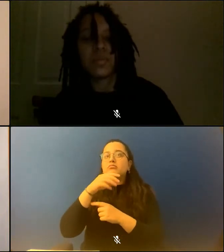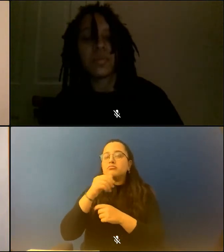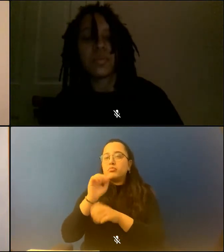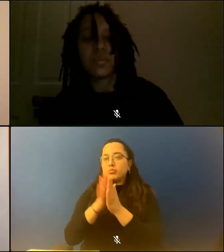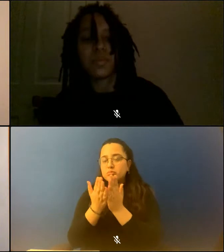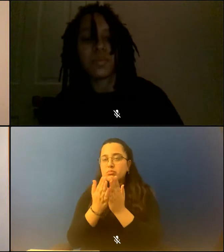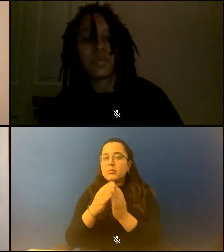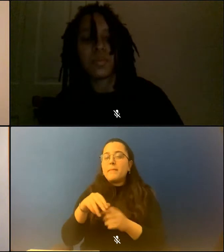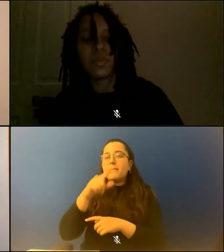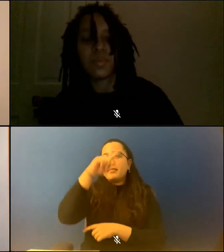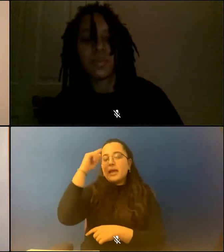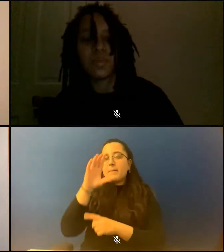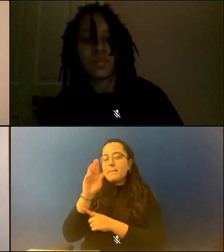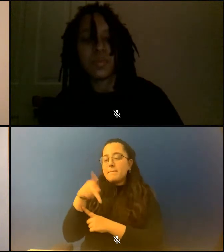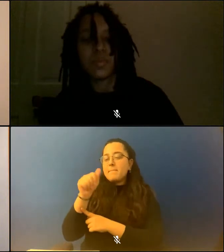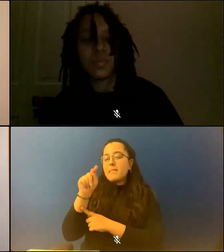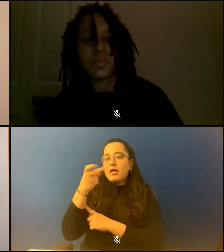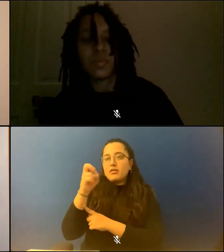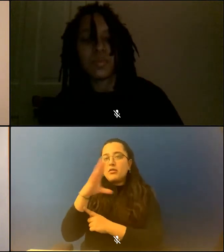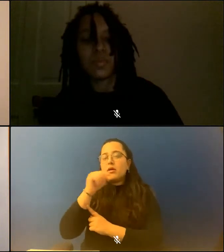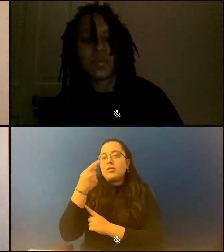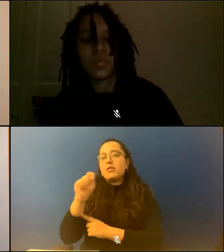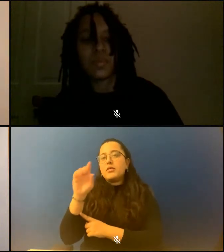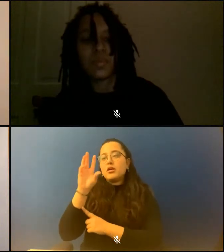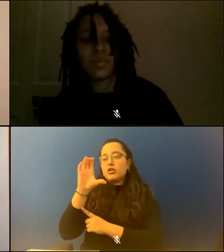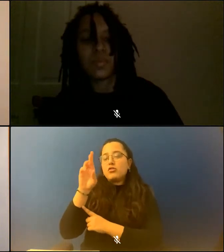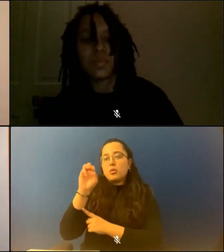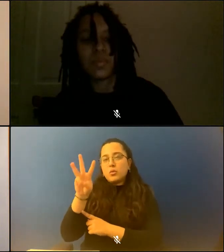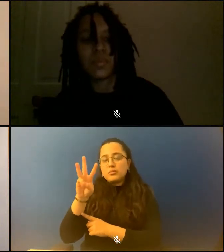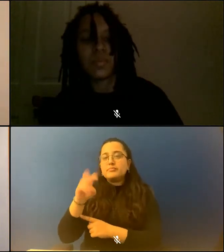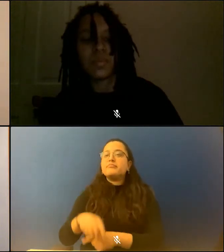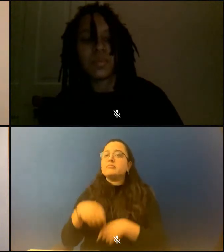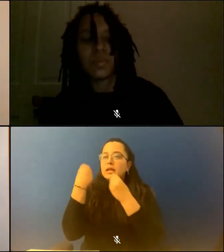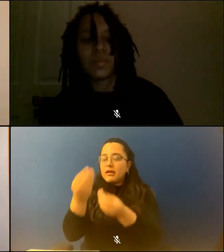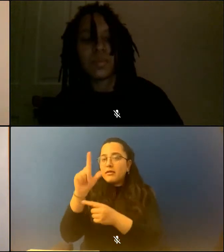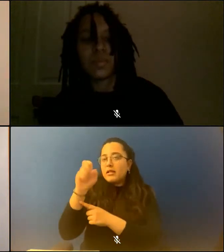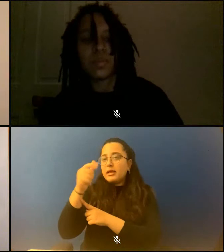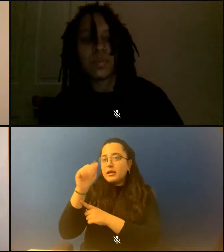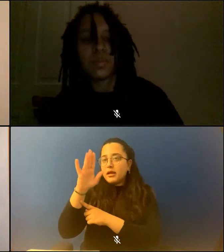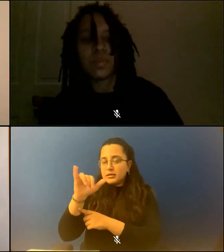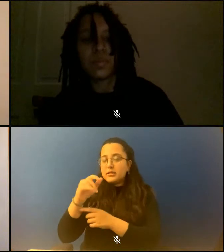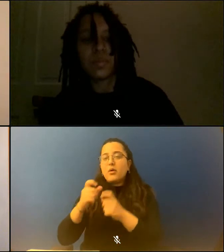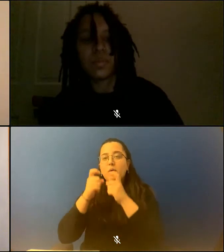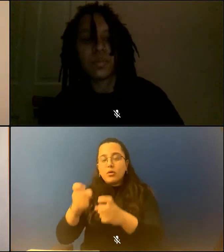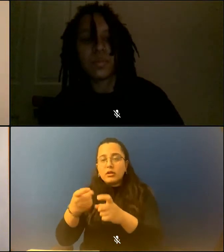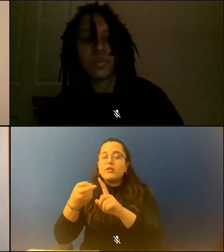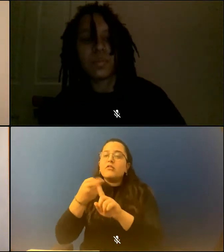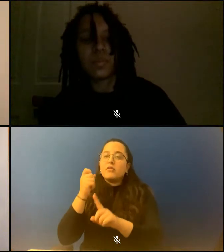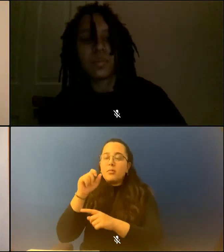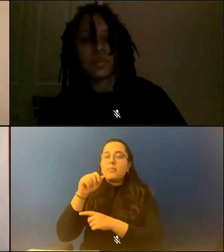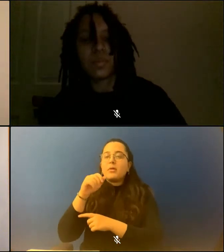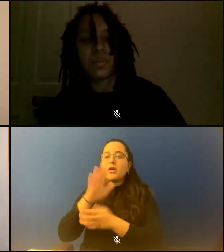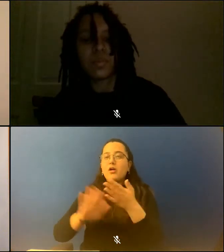won the inaugural Lucille Clifton Legacy Award at Poetry from St. Mary's College of Maryland and the Carol R.